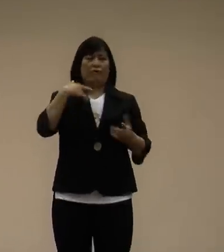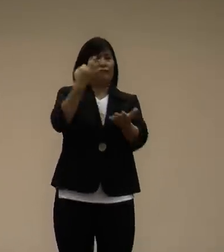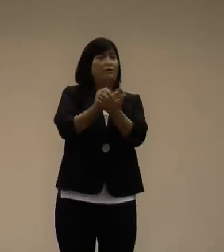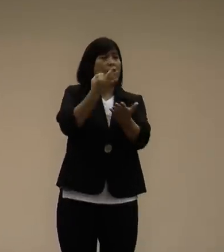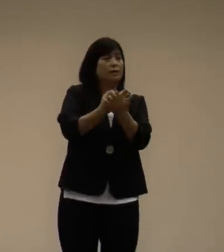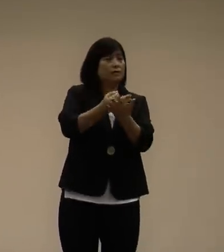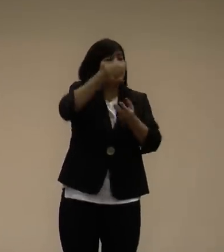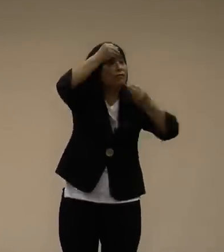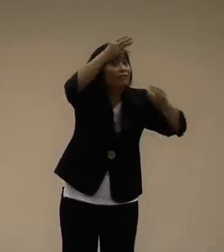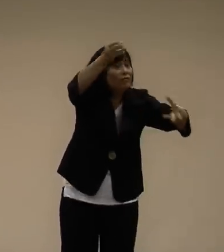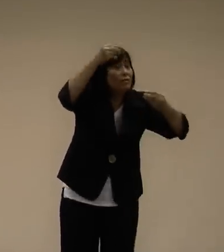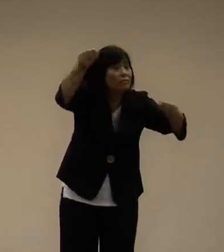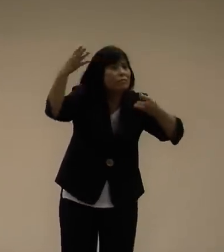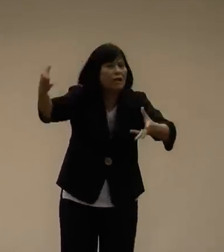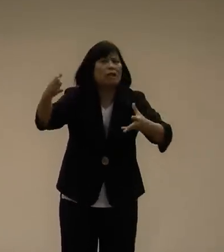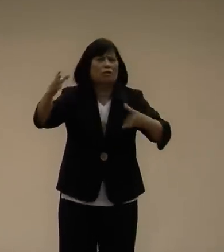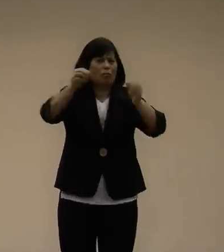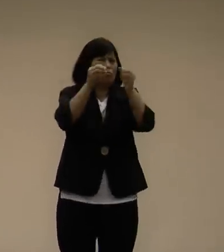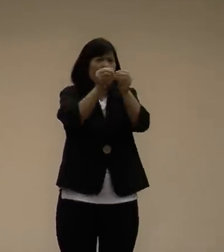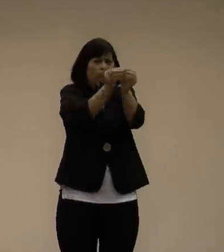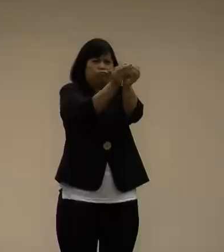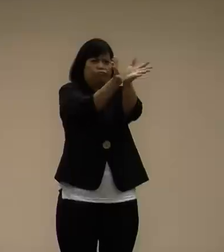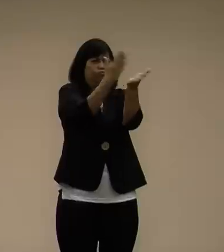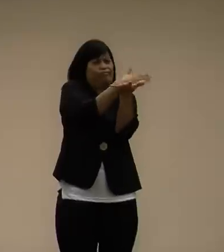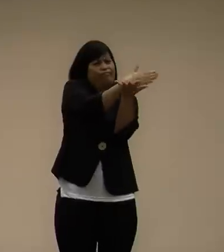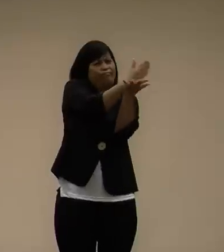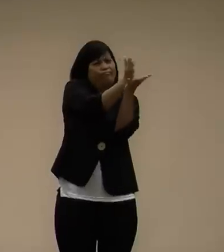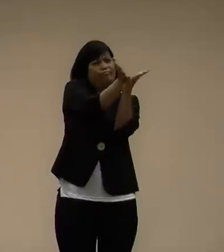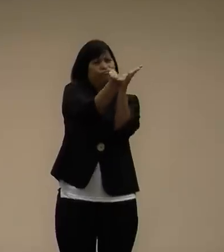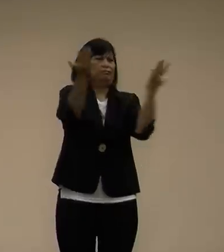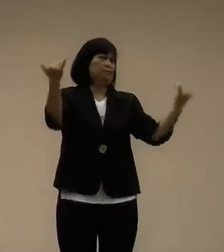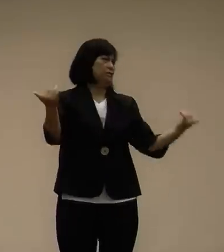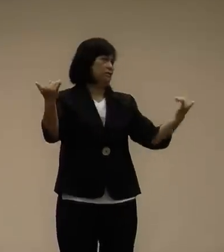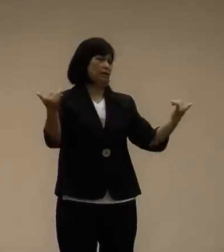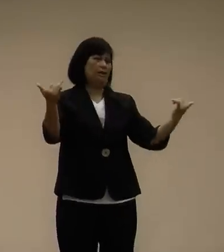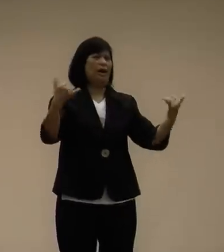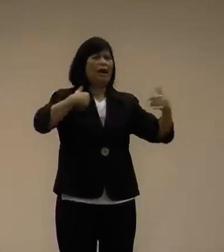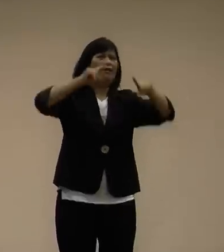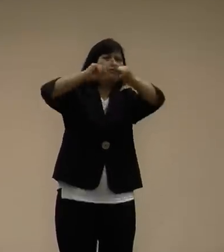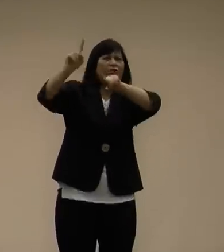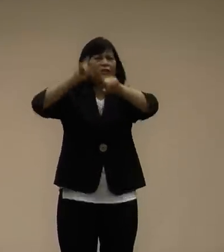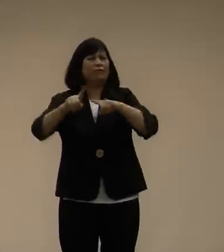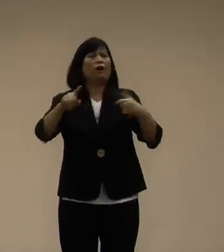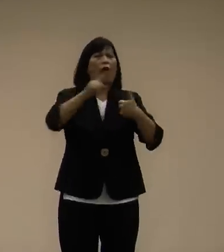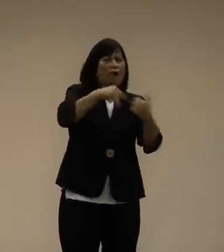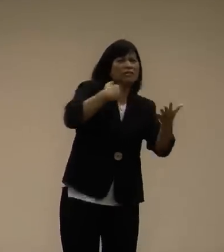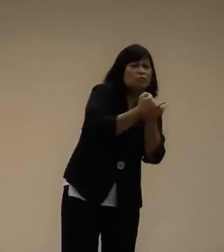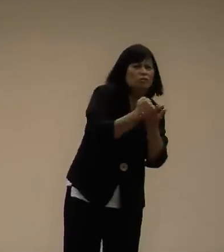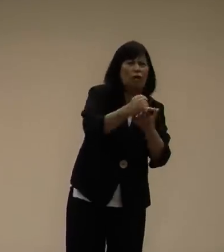It's not just about keeping money in the bank now. There are lots of different products out there, complicated